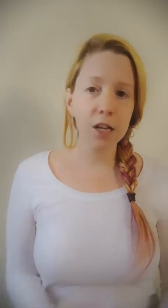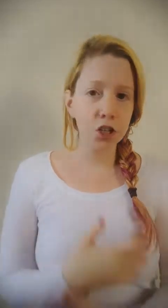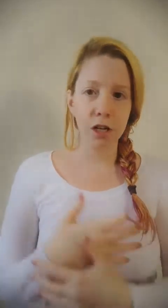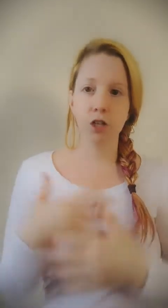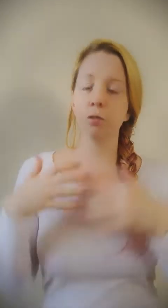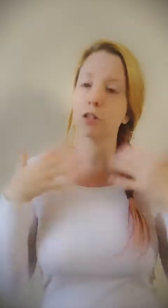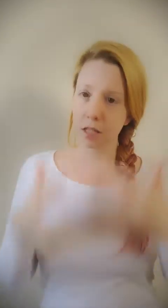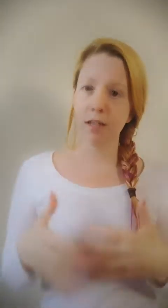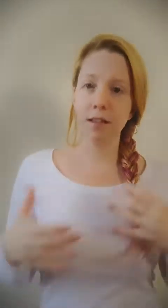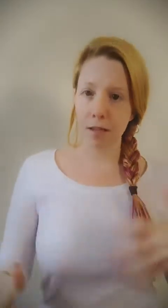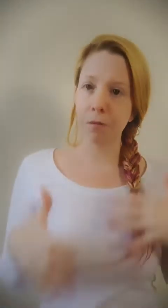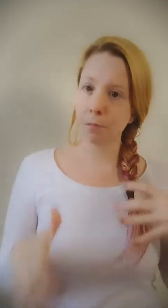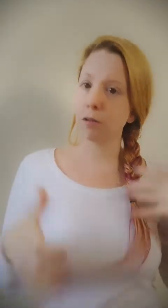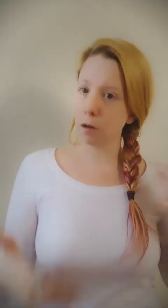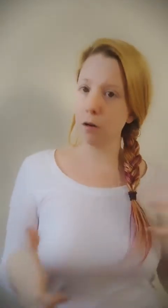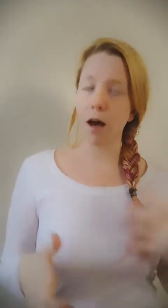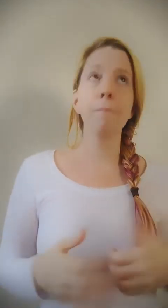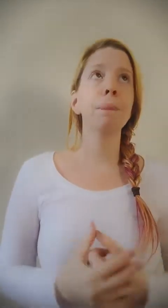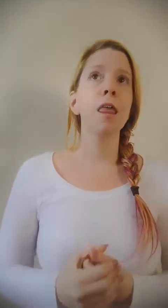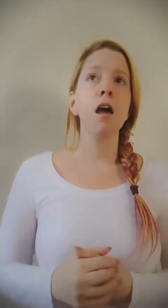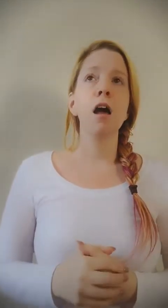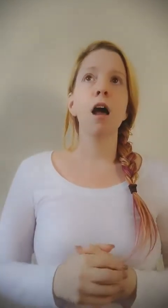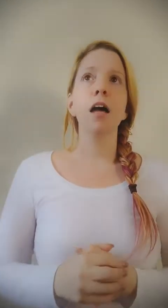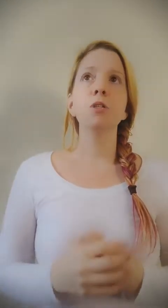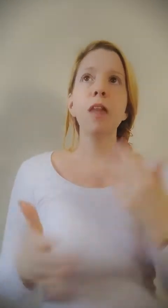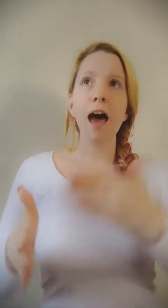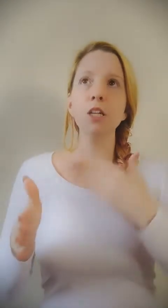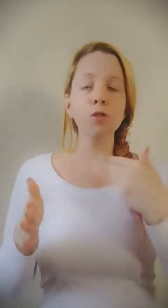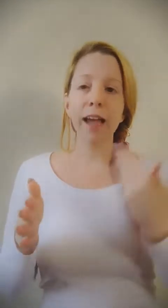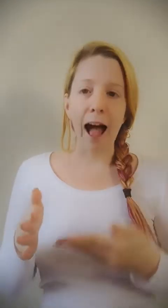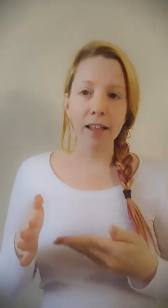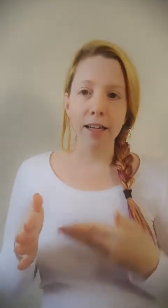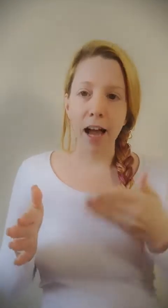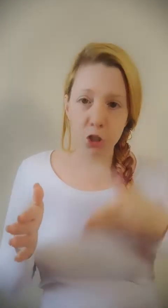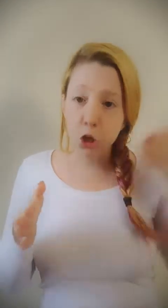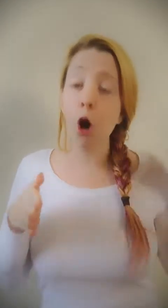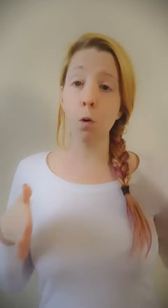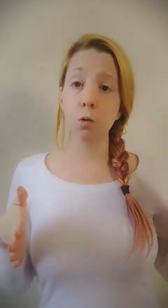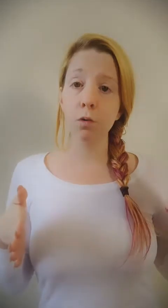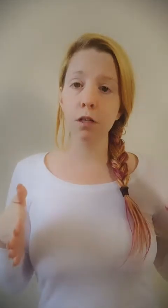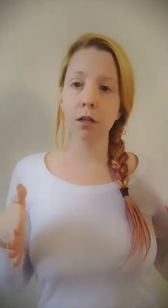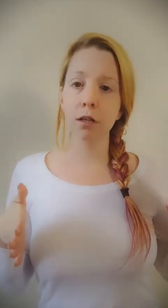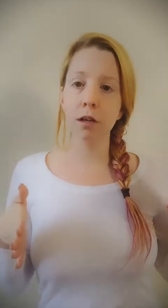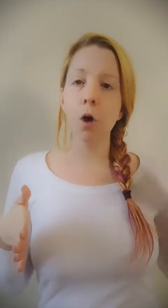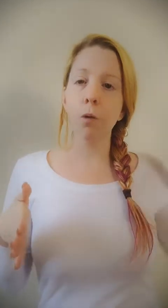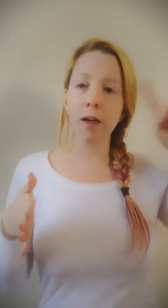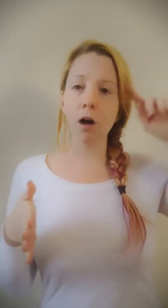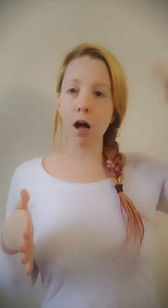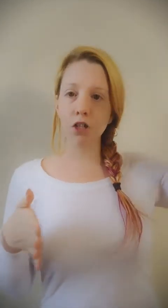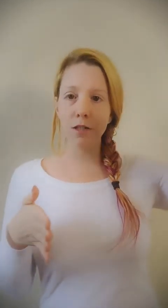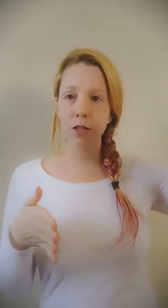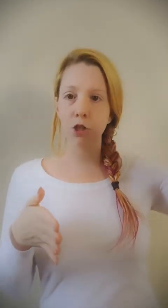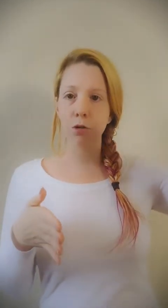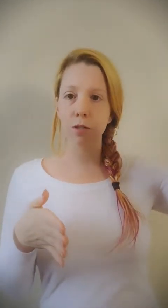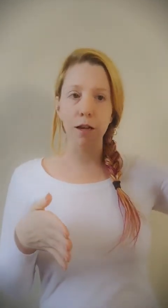I do, there still is something about yoga. And so that is a reality I chose without consciously choosing,